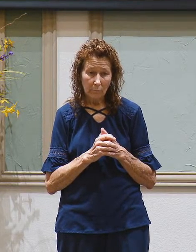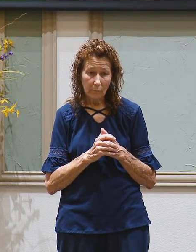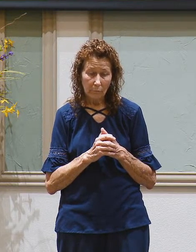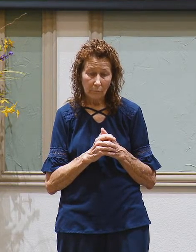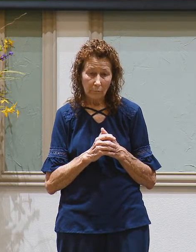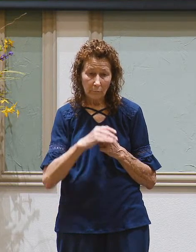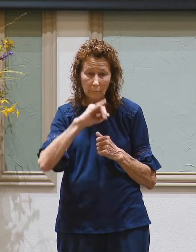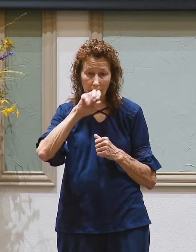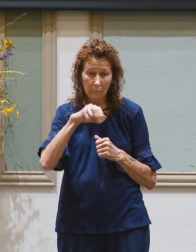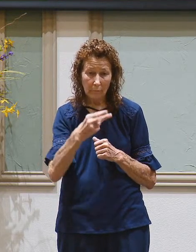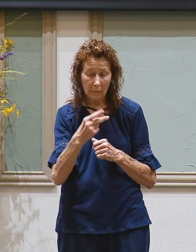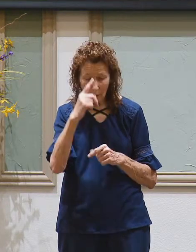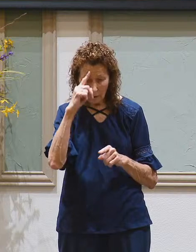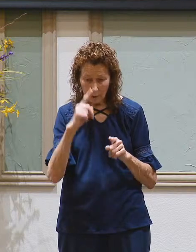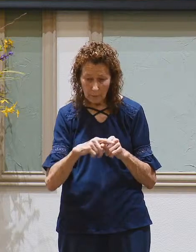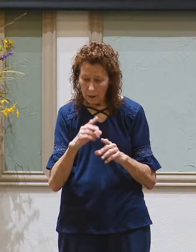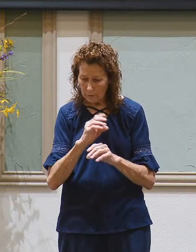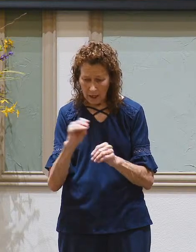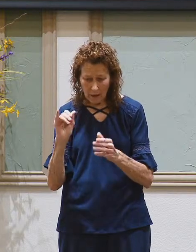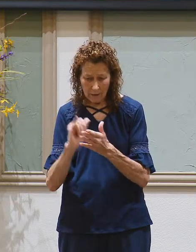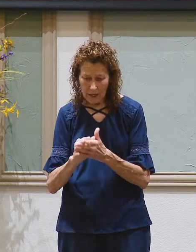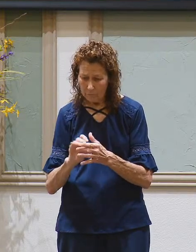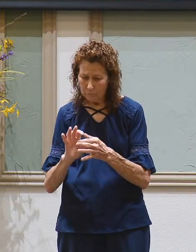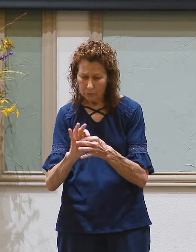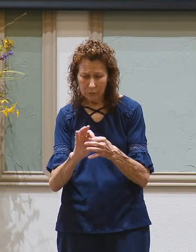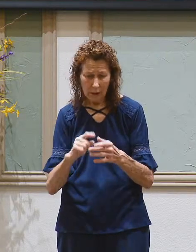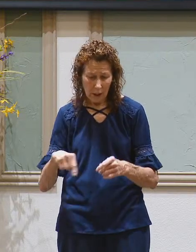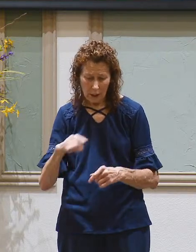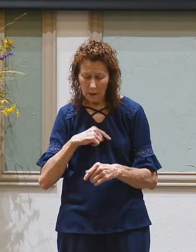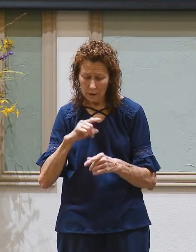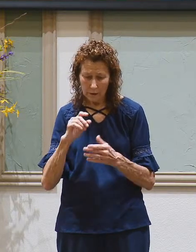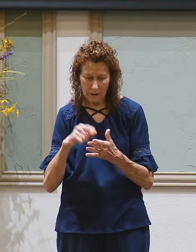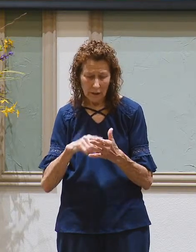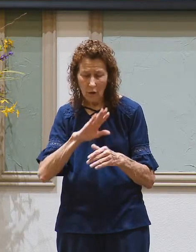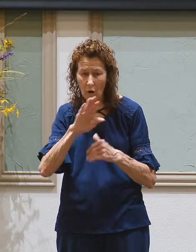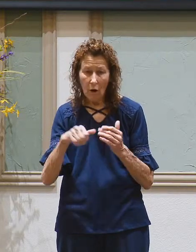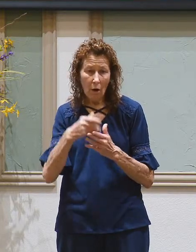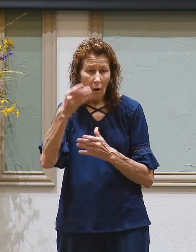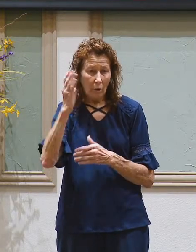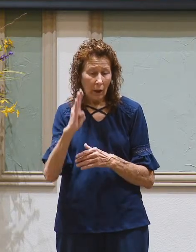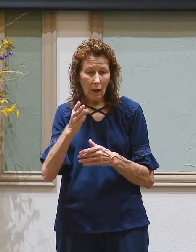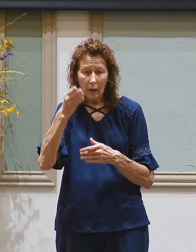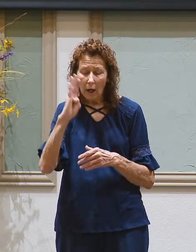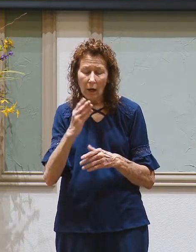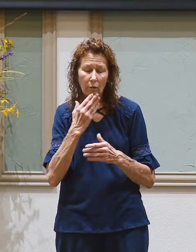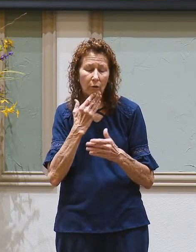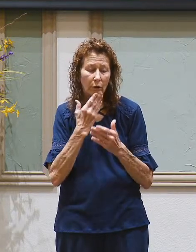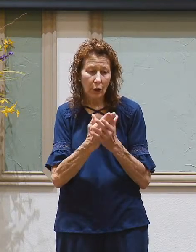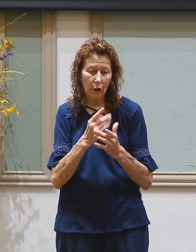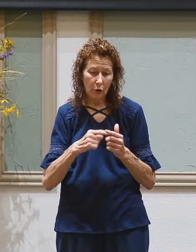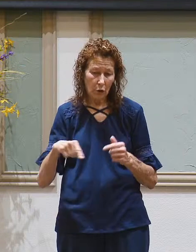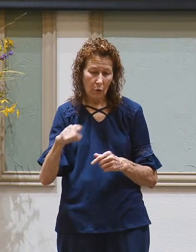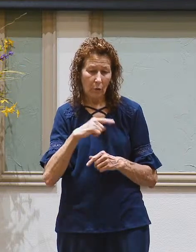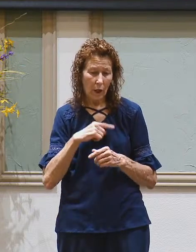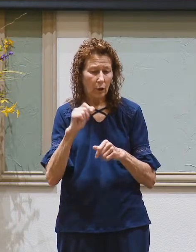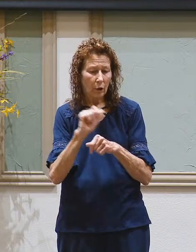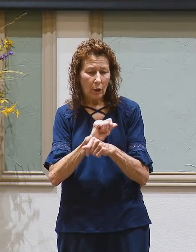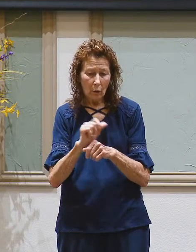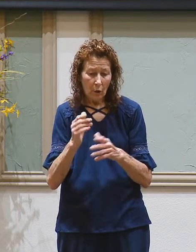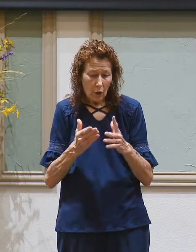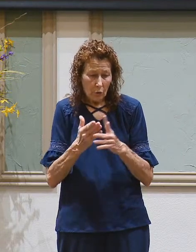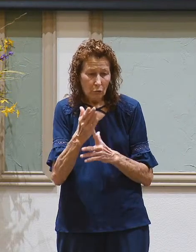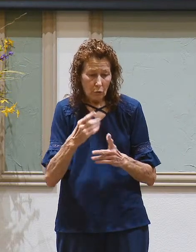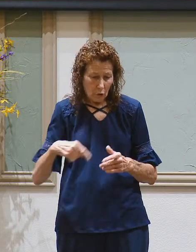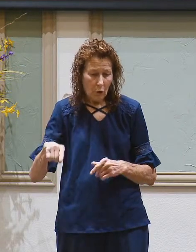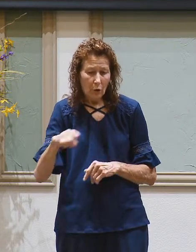Joseph says brothers none of this is about us this is all God God's been so good to us and he's working through